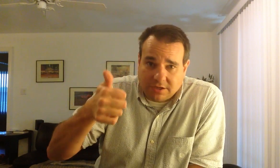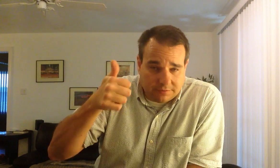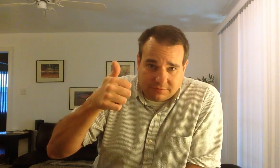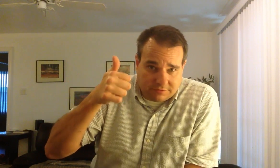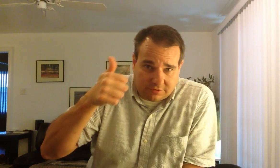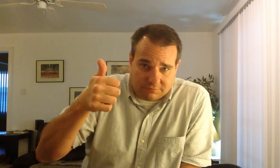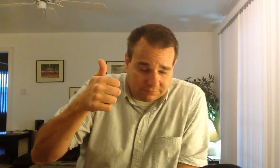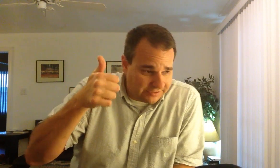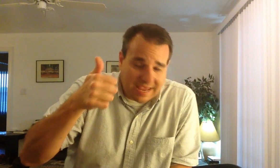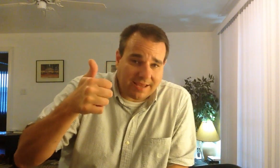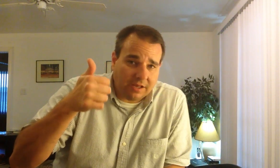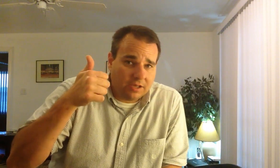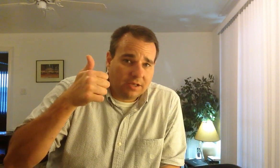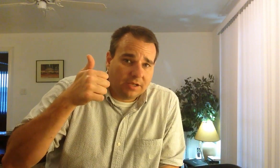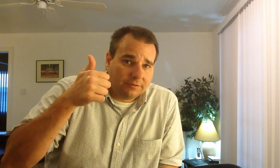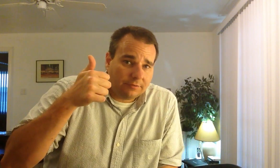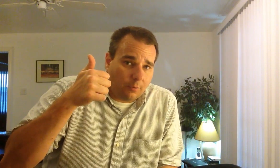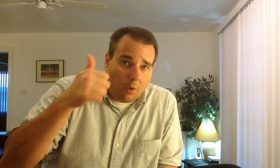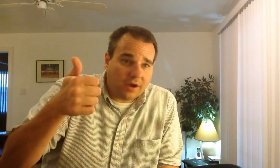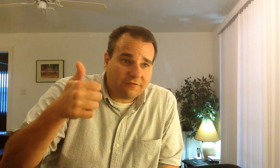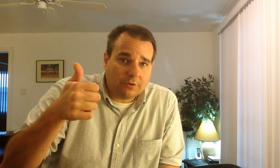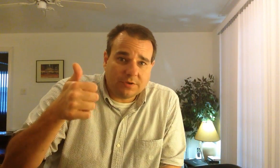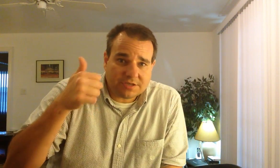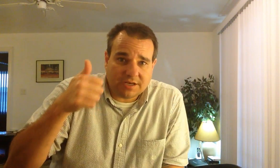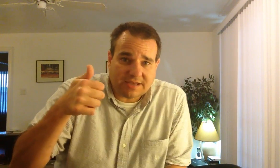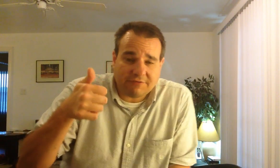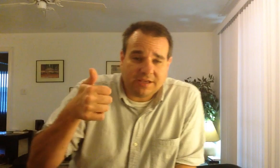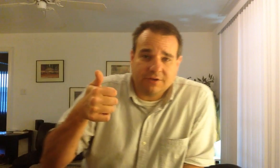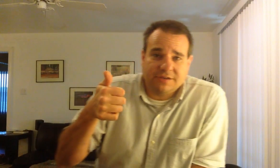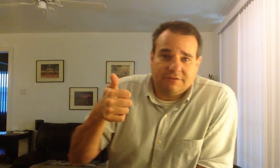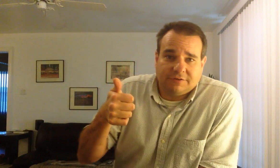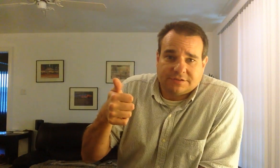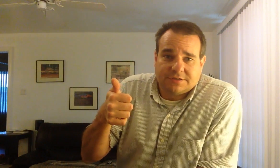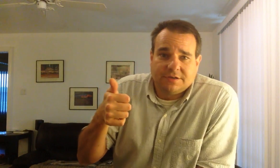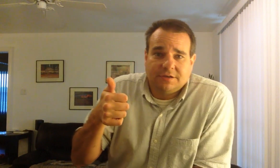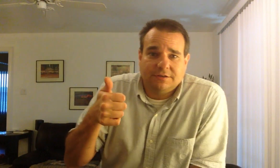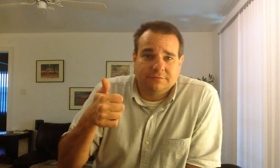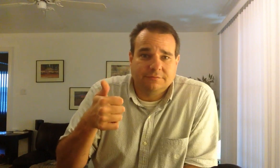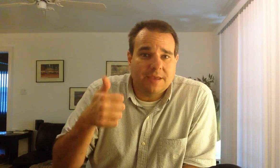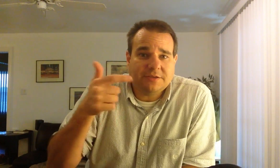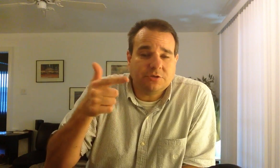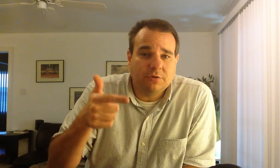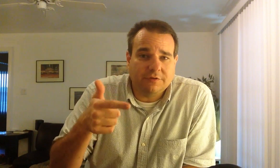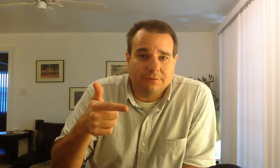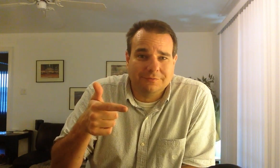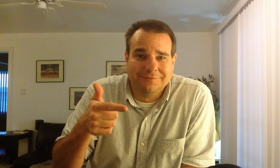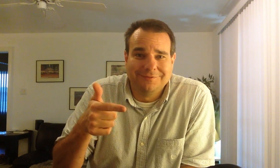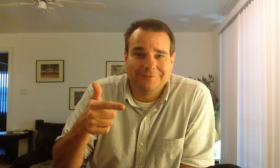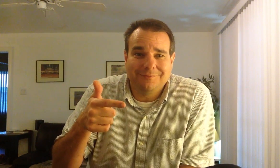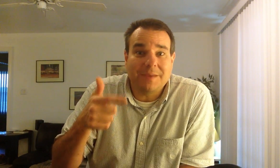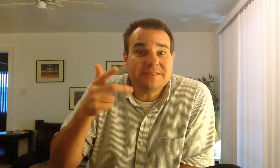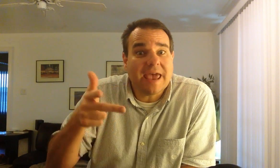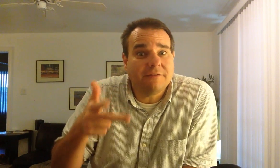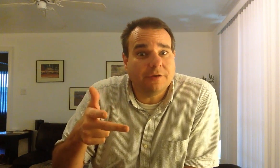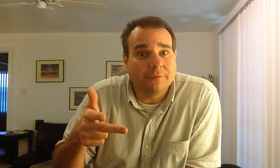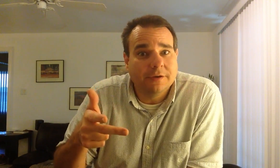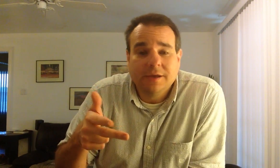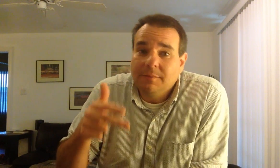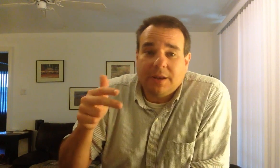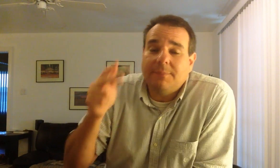going to say one of you is going to definitely hear the difference. Maybe two of you. Maybe ten of you. But